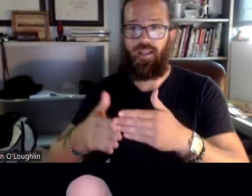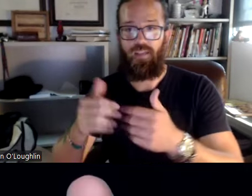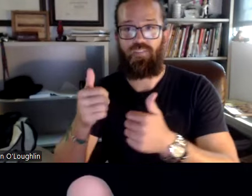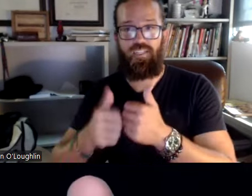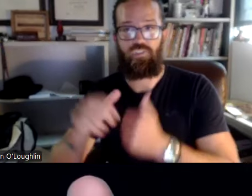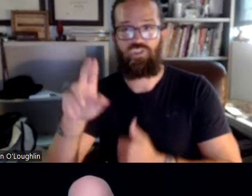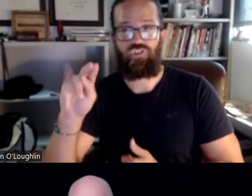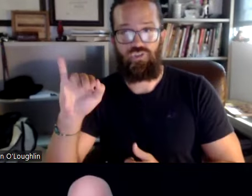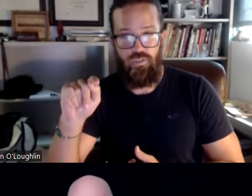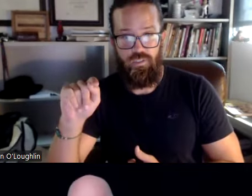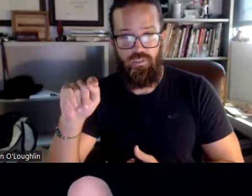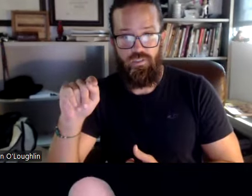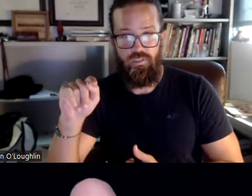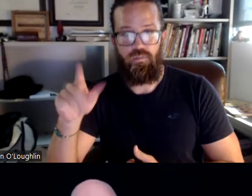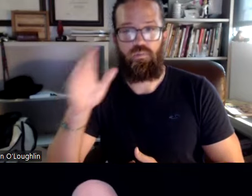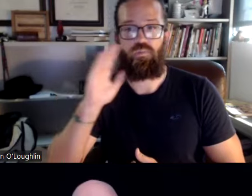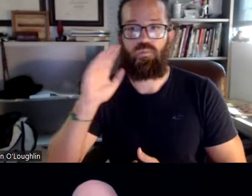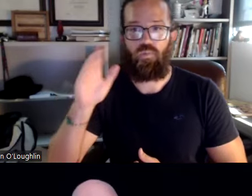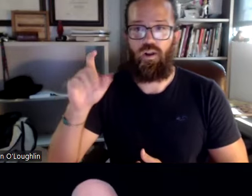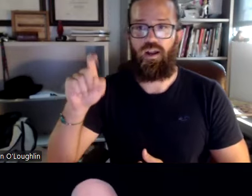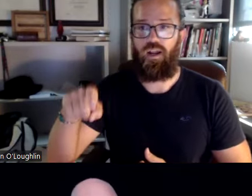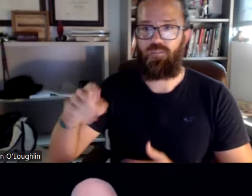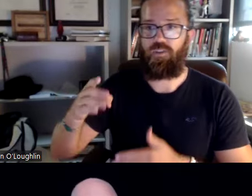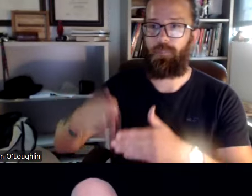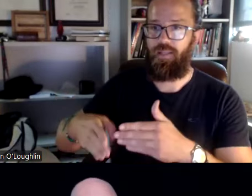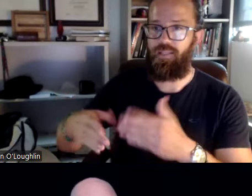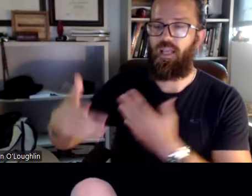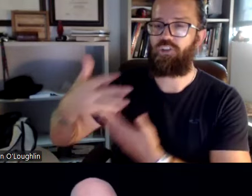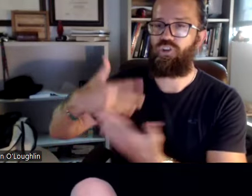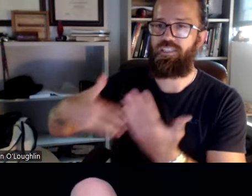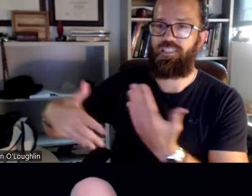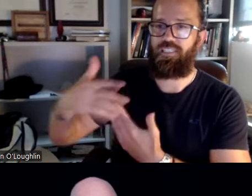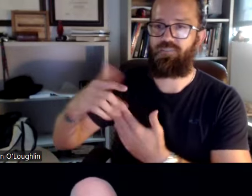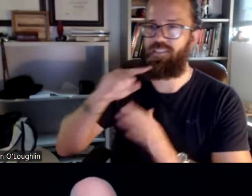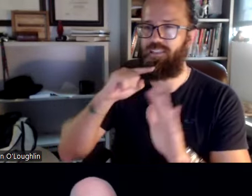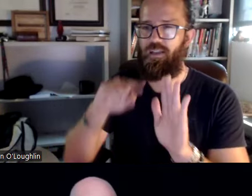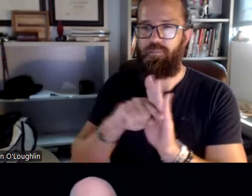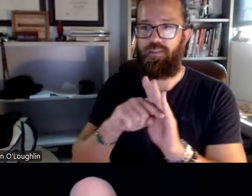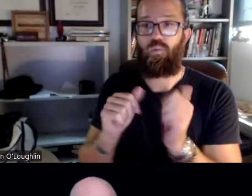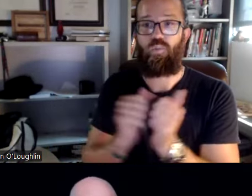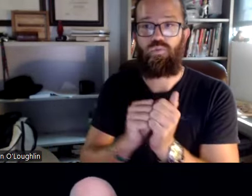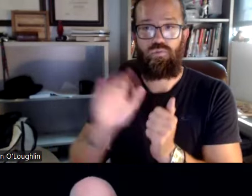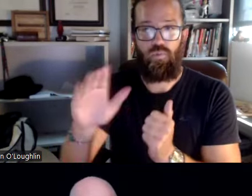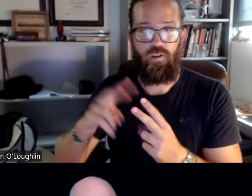Here, by the end of each unit, you'll have to complete